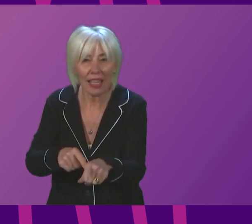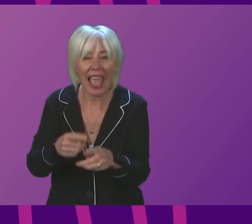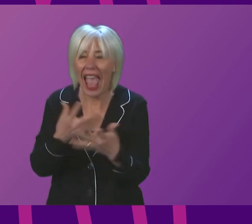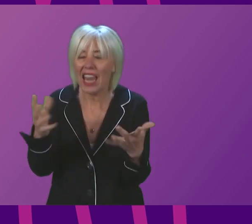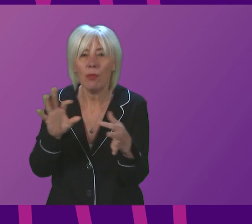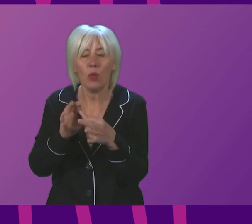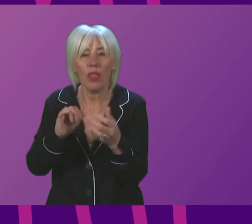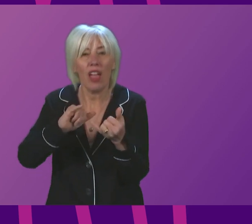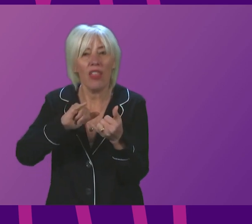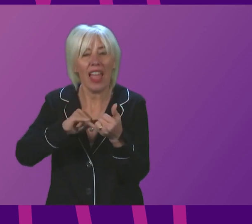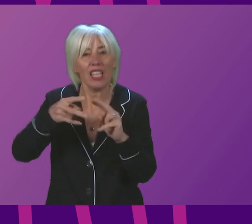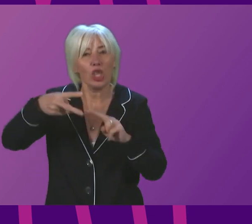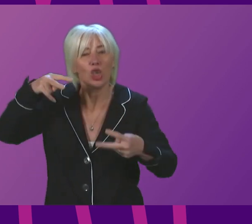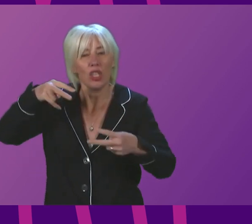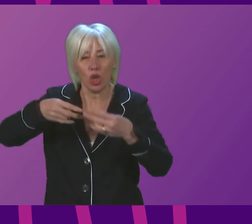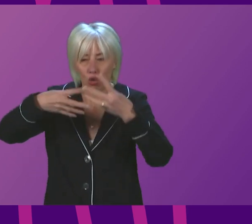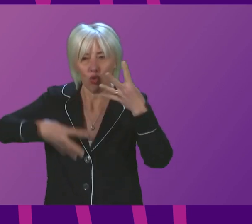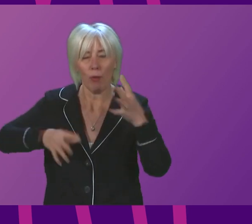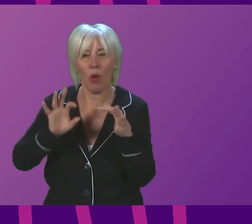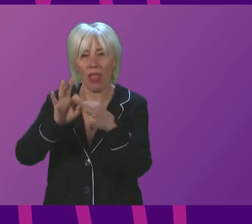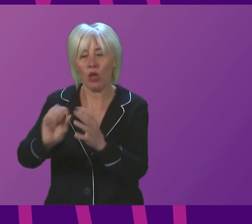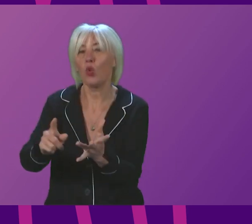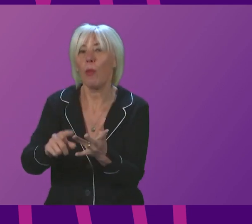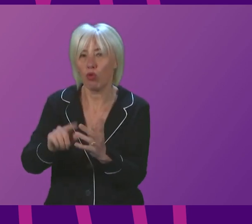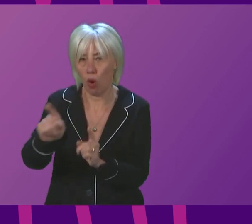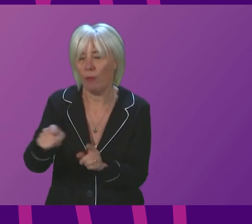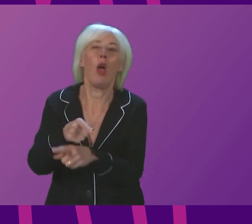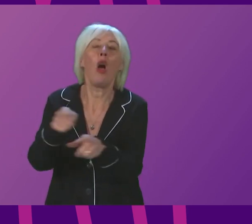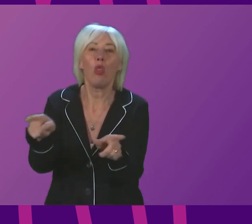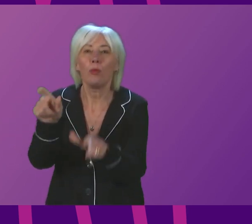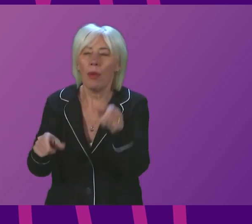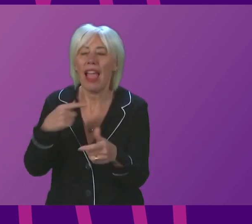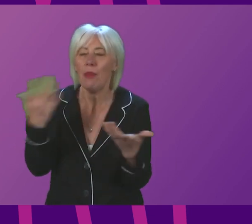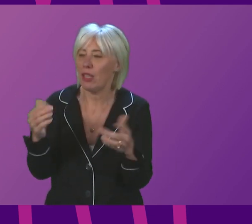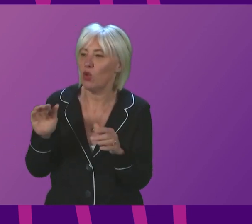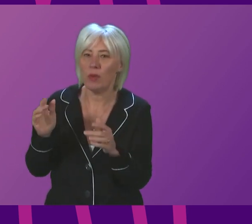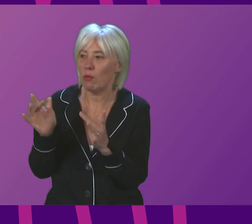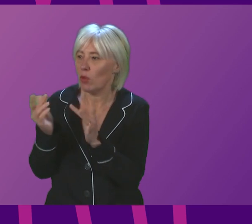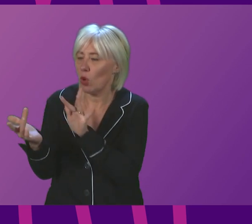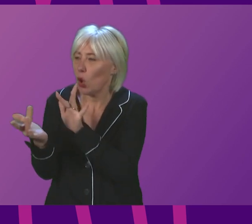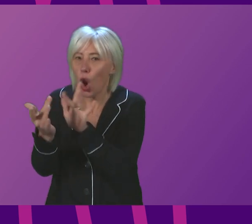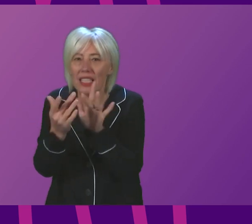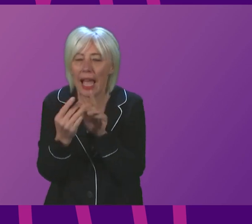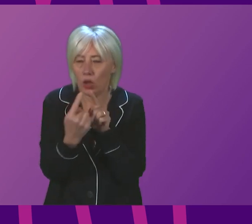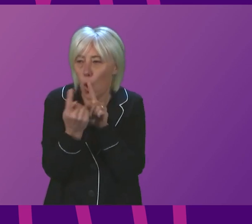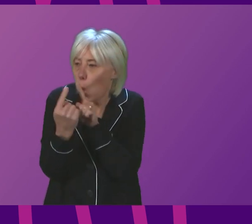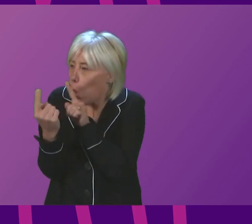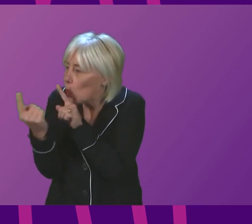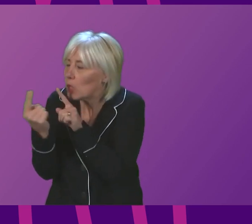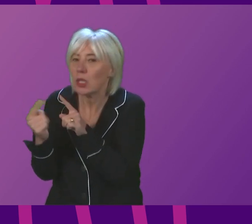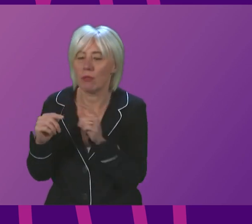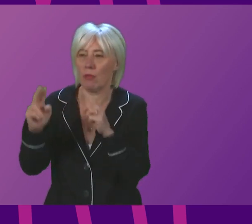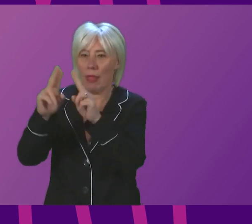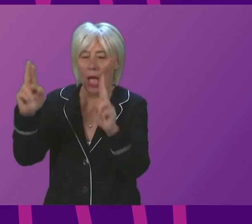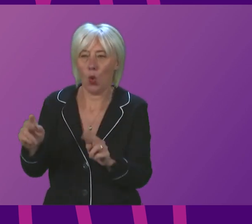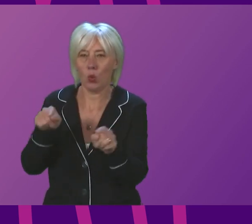dropout that is indicative of Omicron. For these cases, household contacts of close contacts rather than just the close contacts